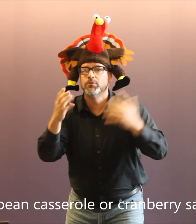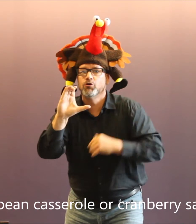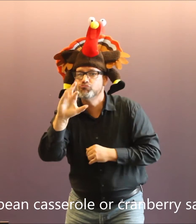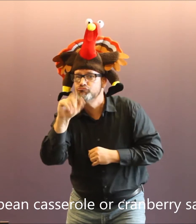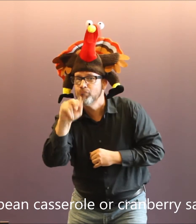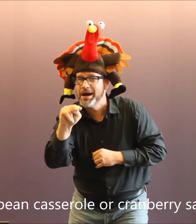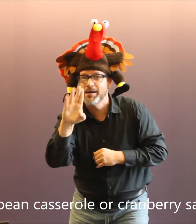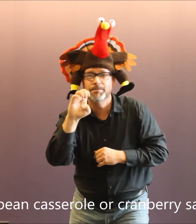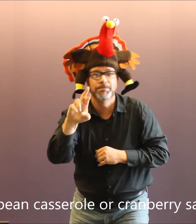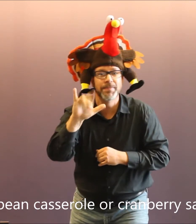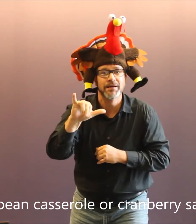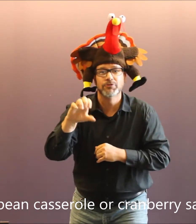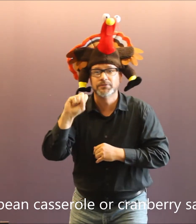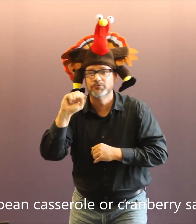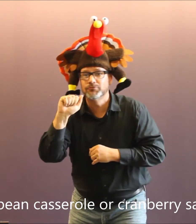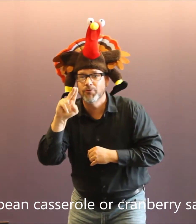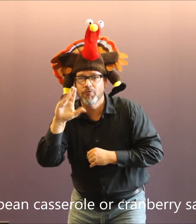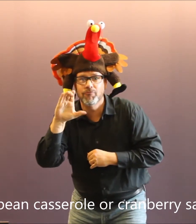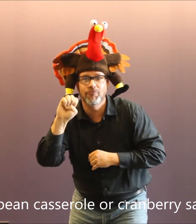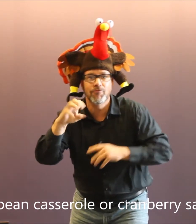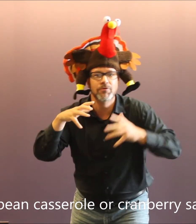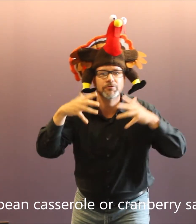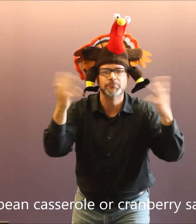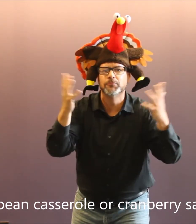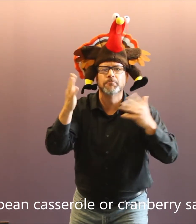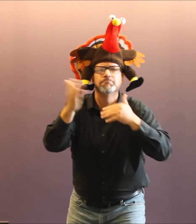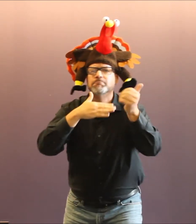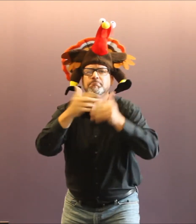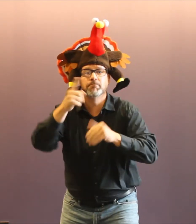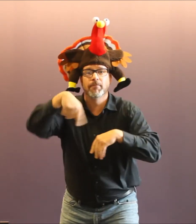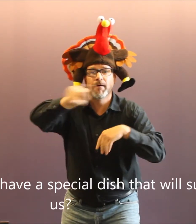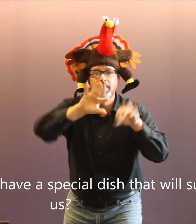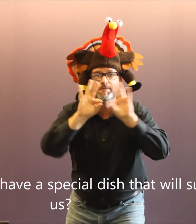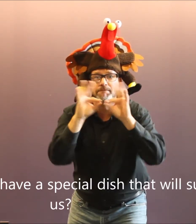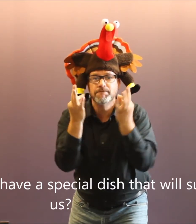The best green bean casserole or cranberry sauce?